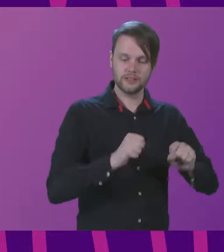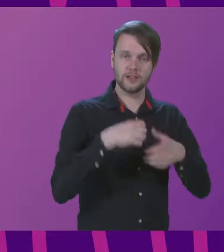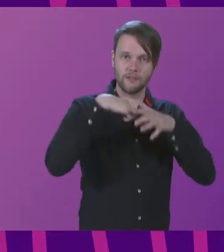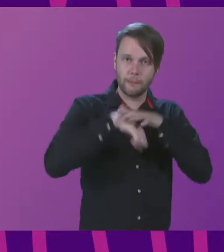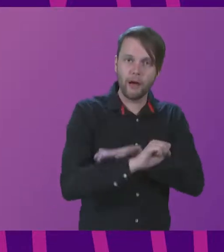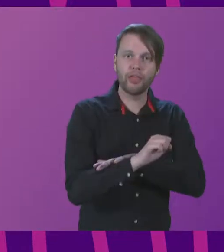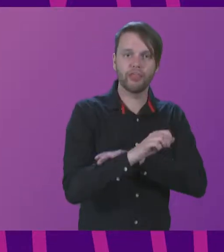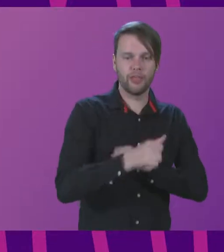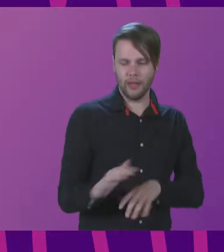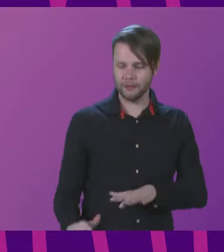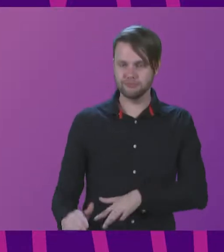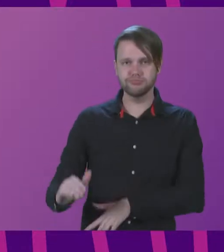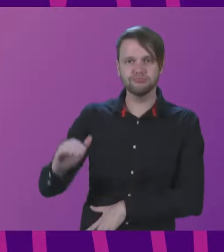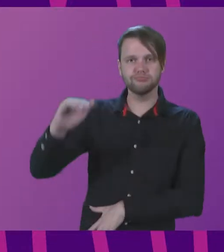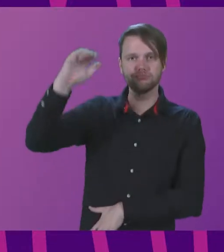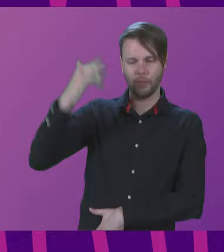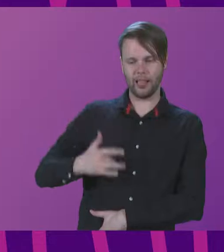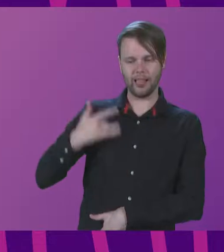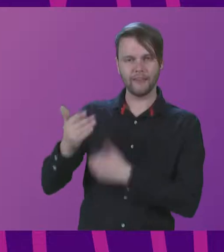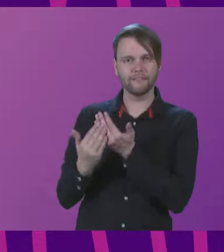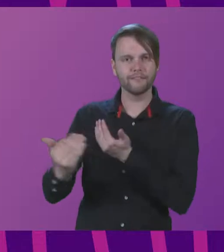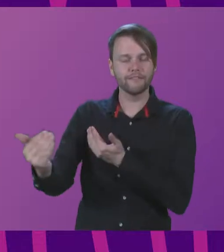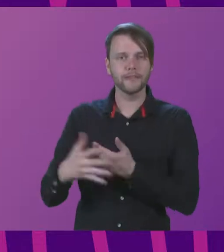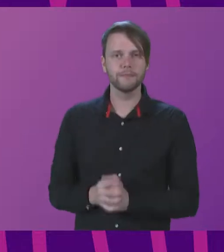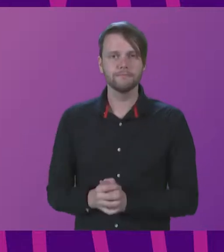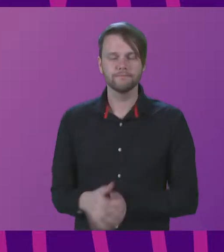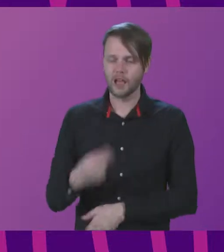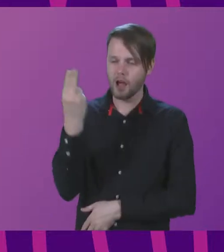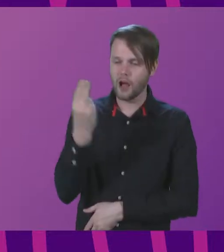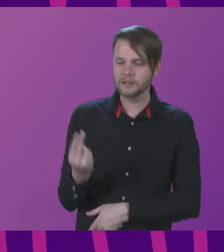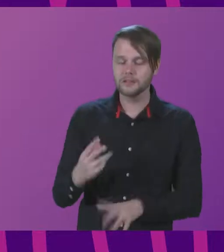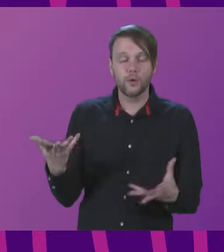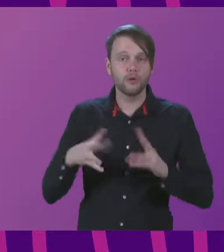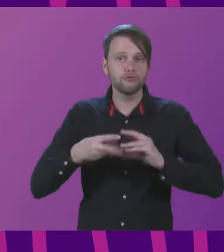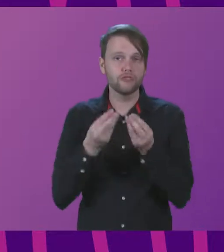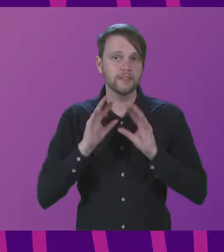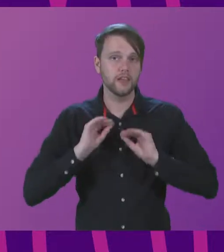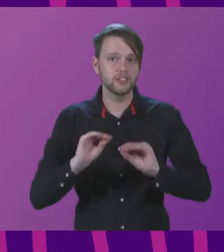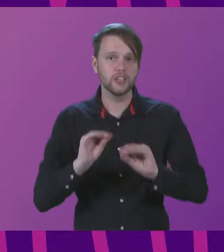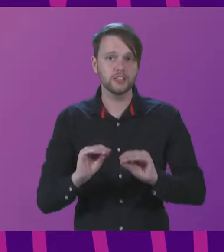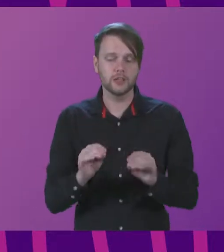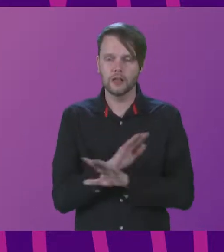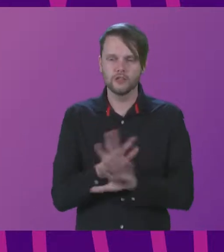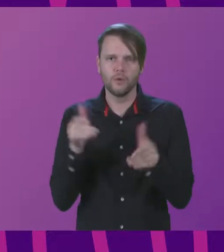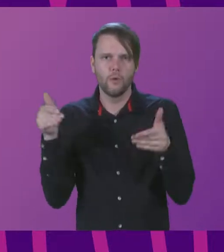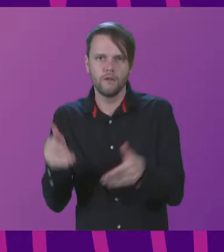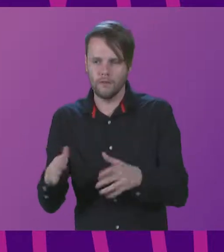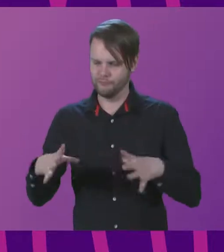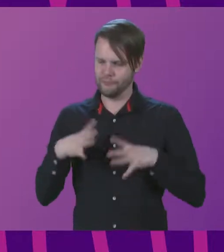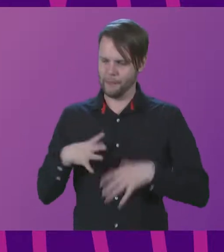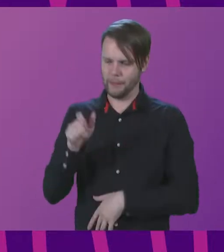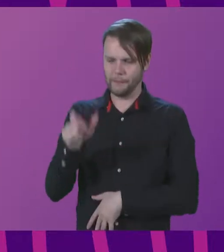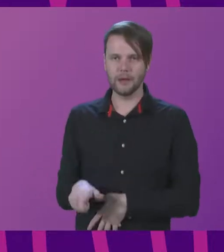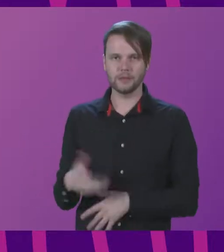and goes through our entire lives. An artistic or creative education is not about preparing a young